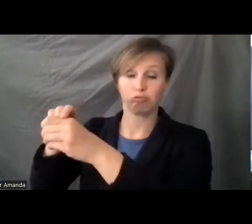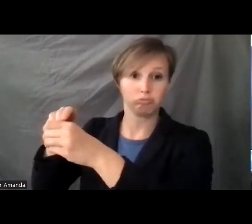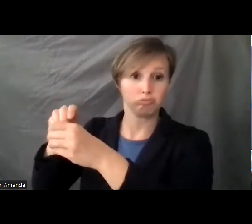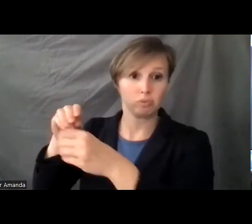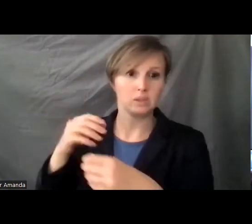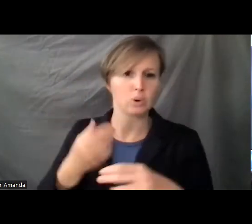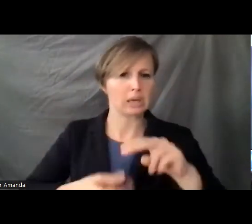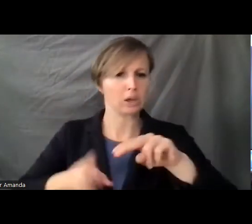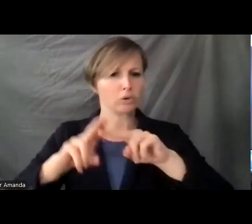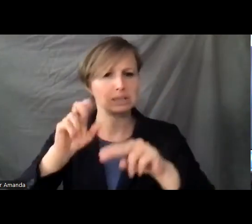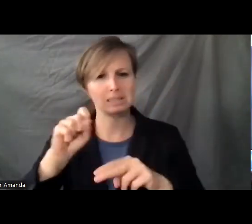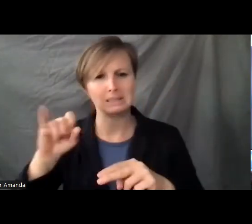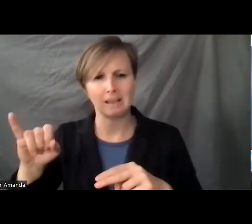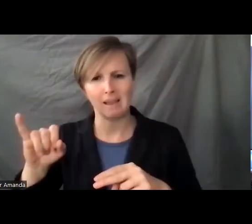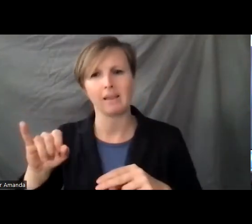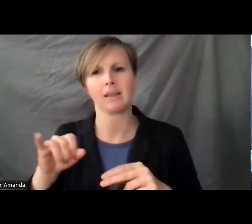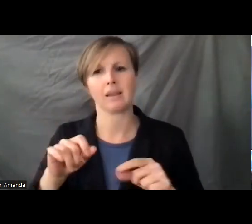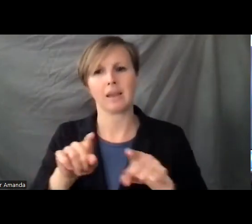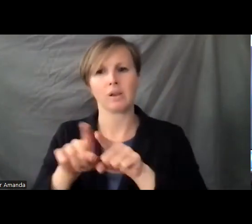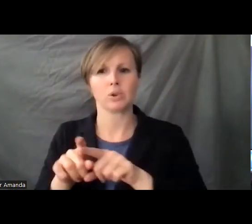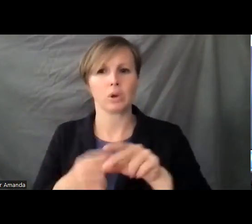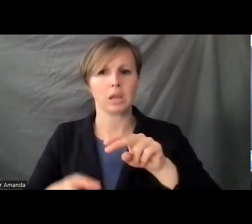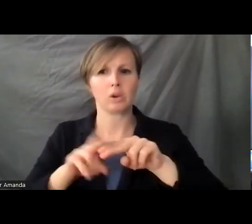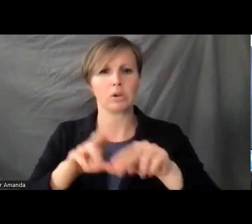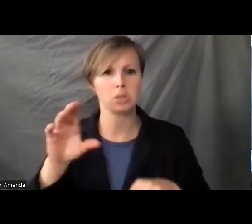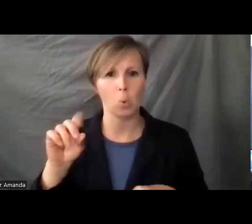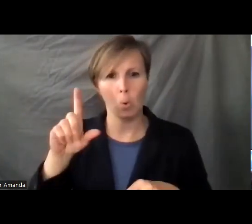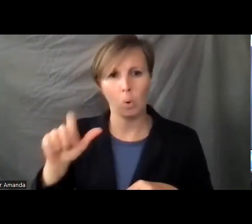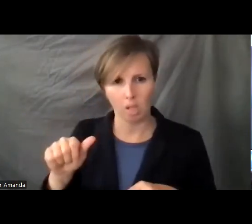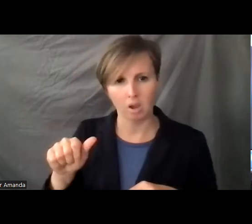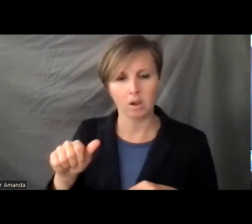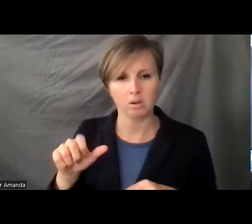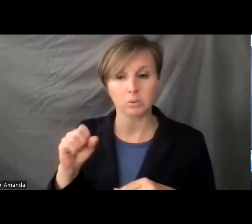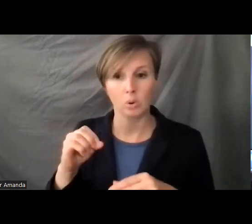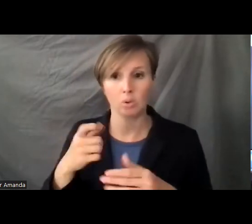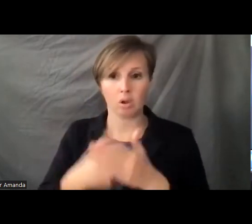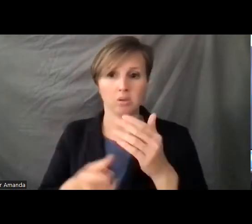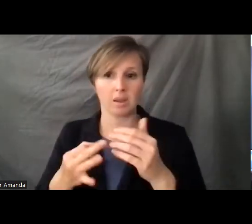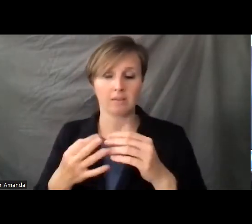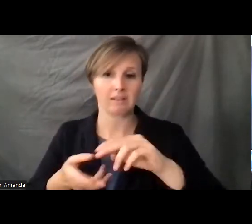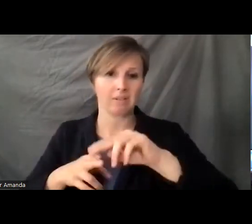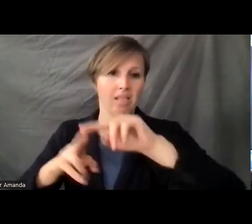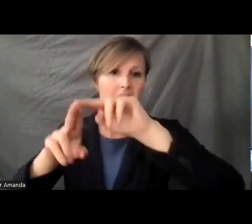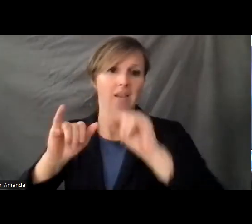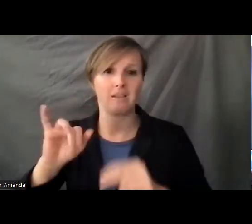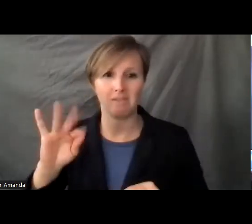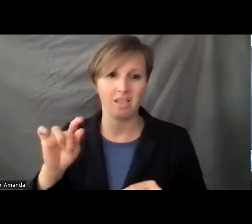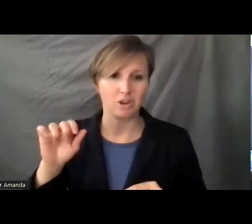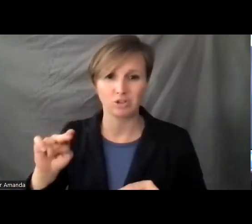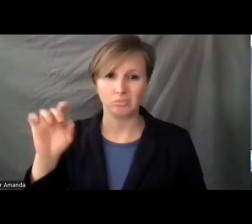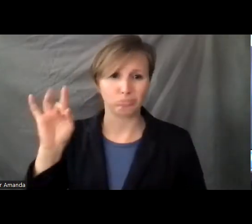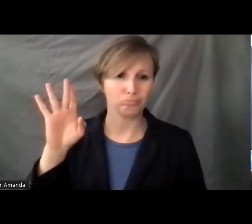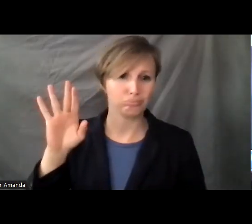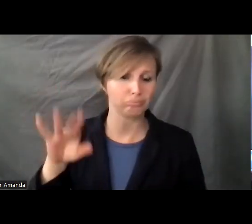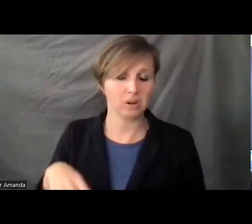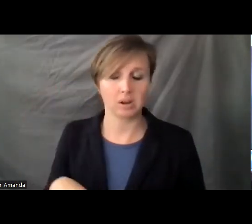And also part and parcel of that is also increasing the COLA. So that, you know, with the cost of inflation going through the roof, as it stands right